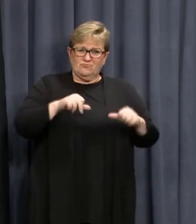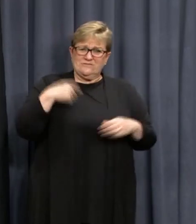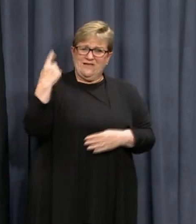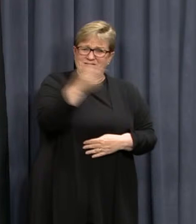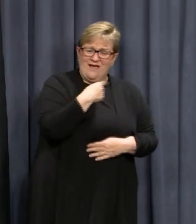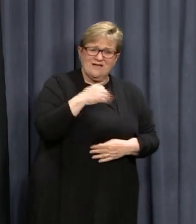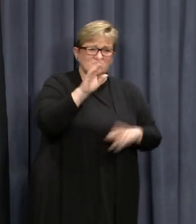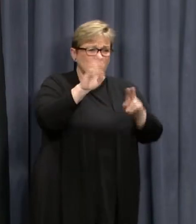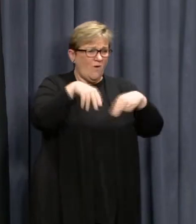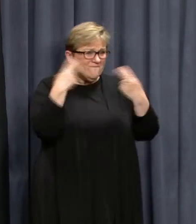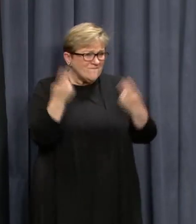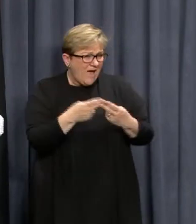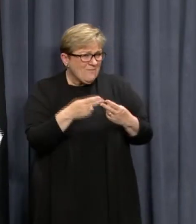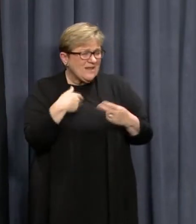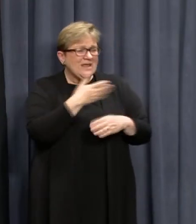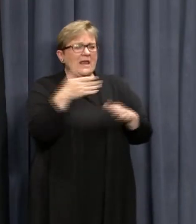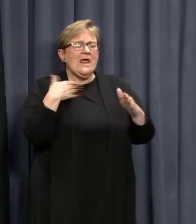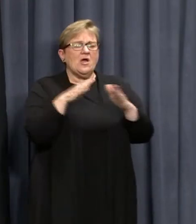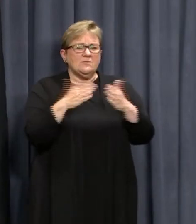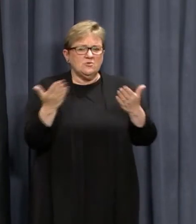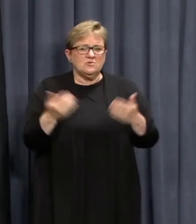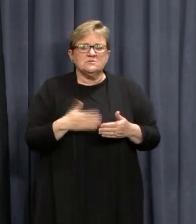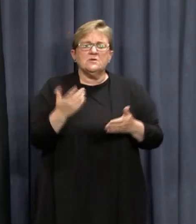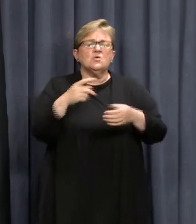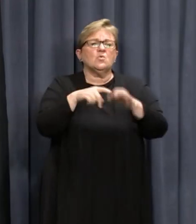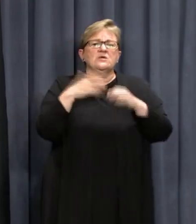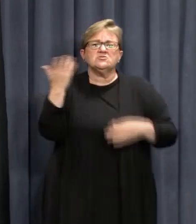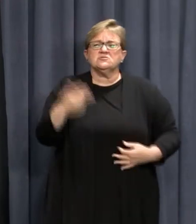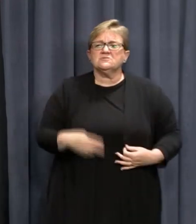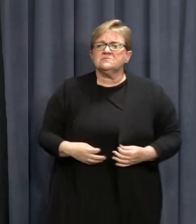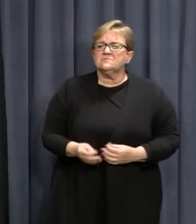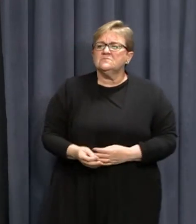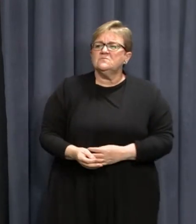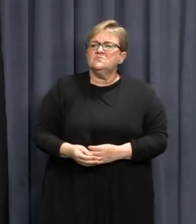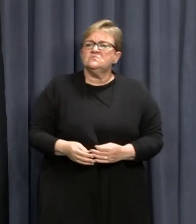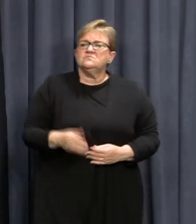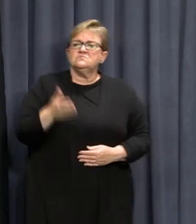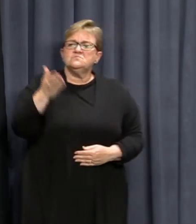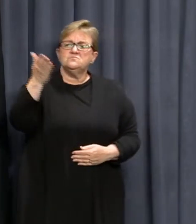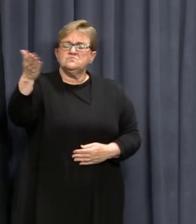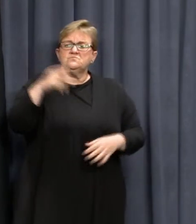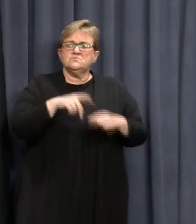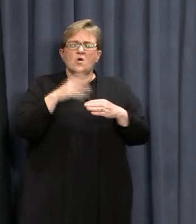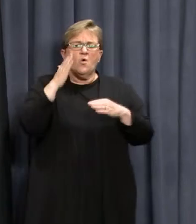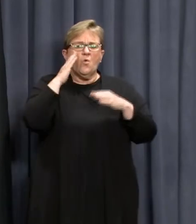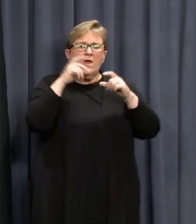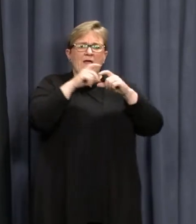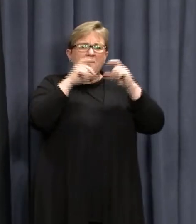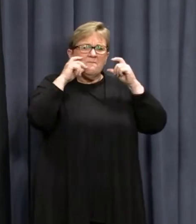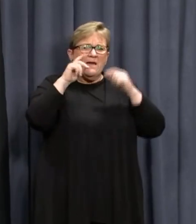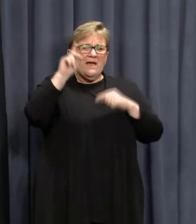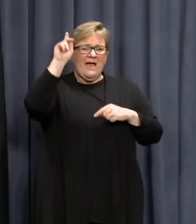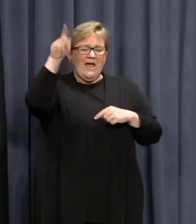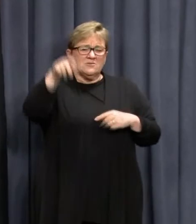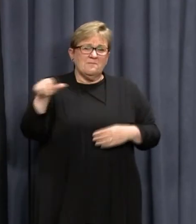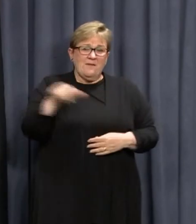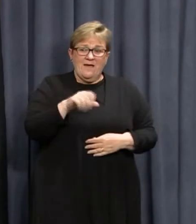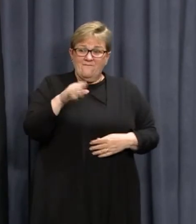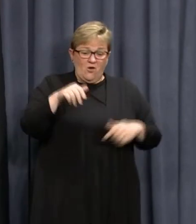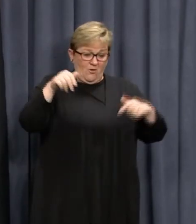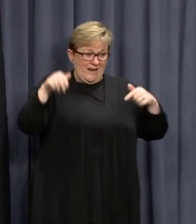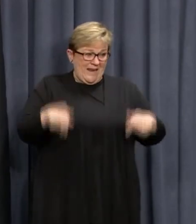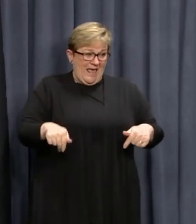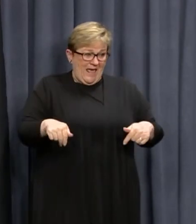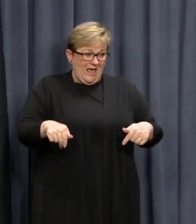you, your family and our community. Are there any questions? When does the mask outside come back in? it